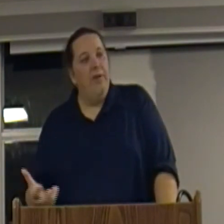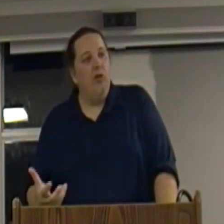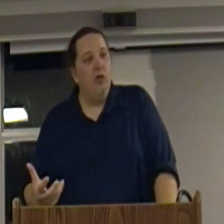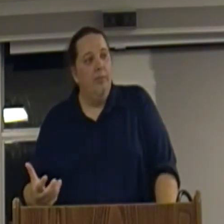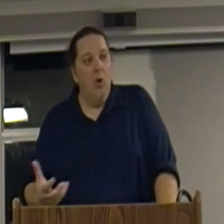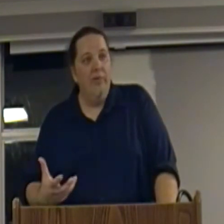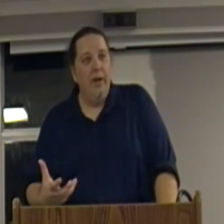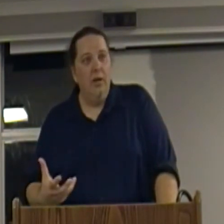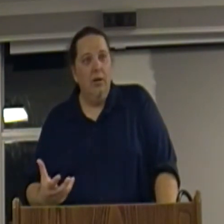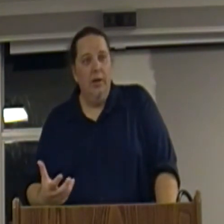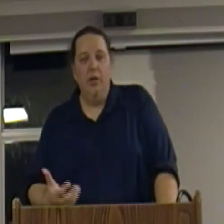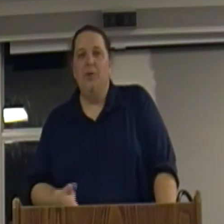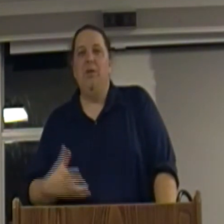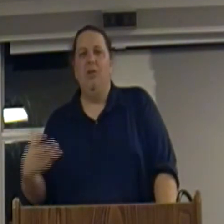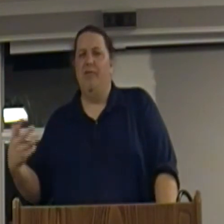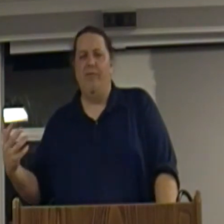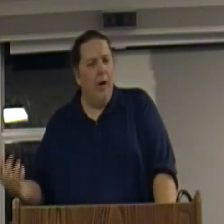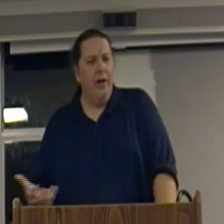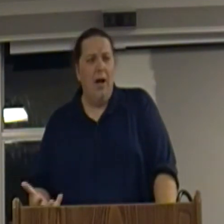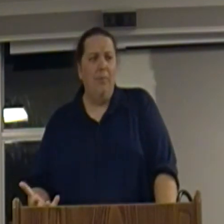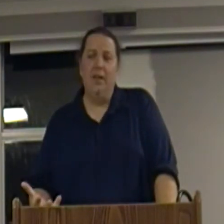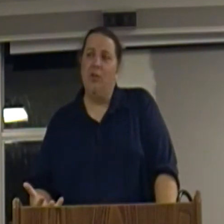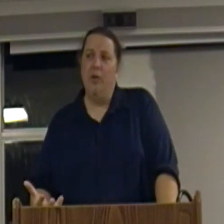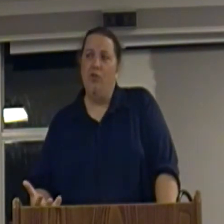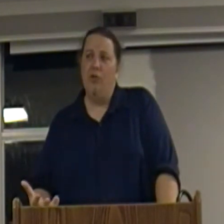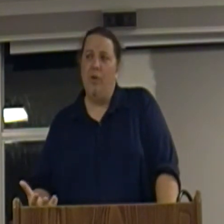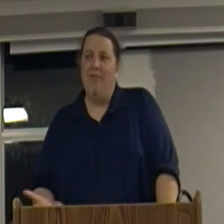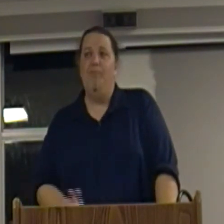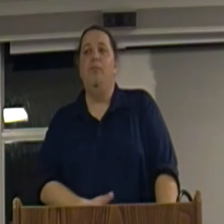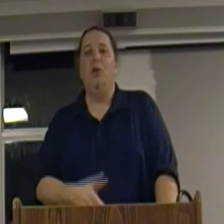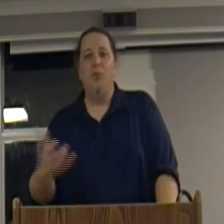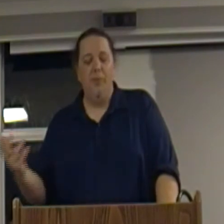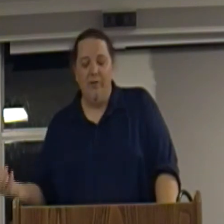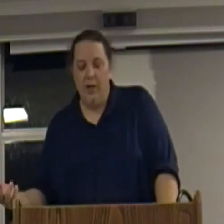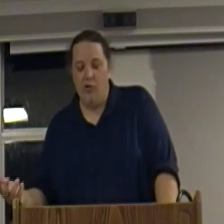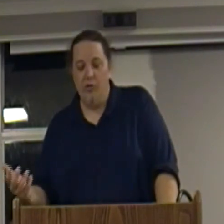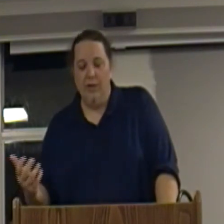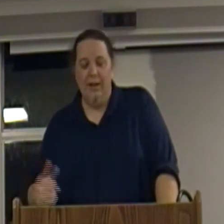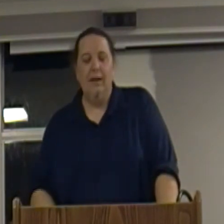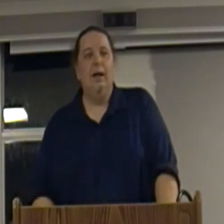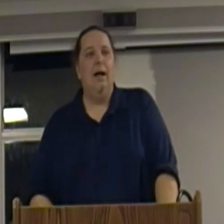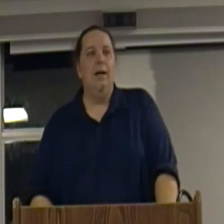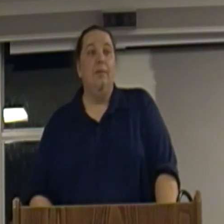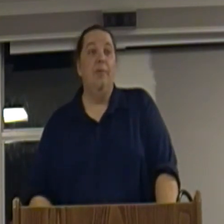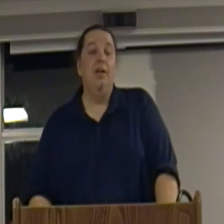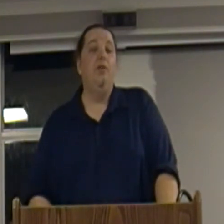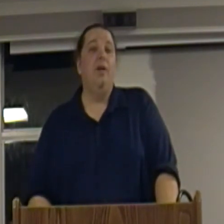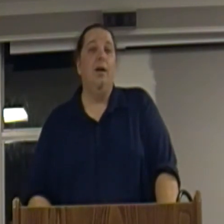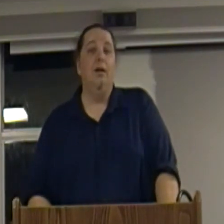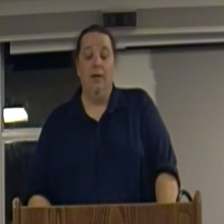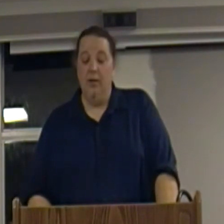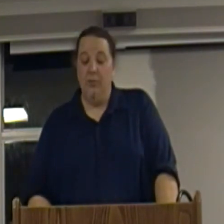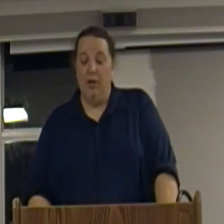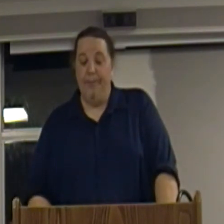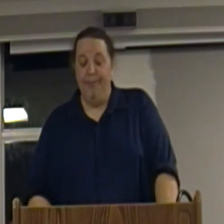motivation, motivator. know, human beings are very complex creatures we have multiple motivations but it is there and it is a problem.